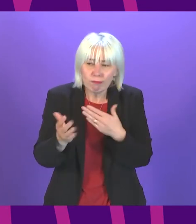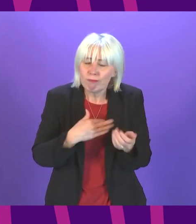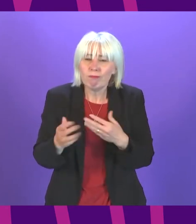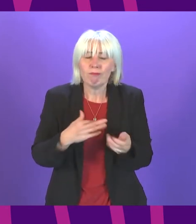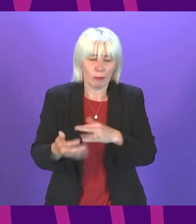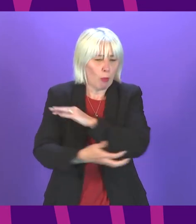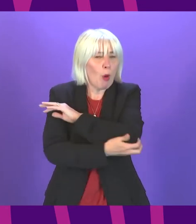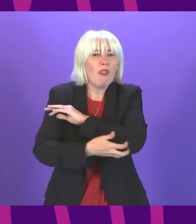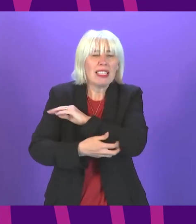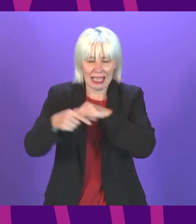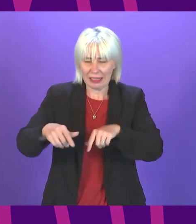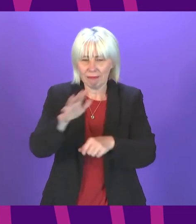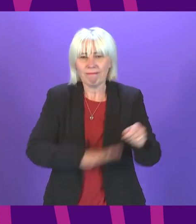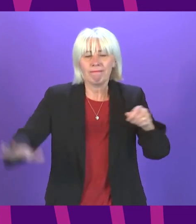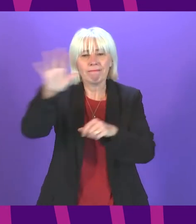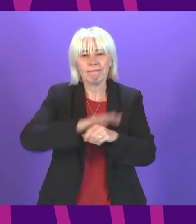in the country I